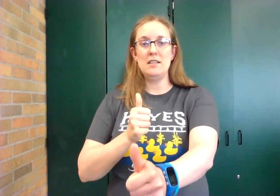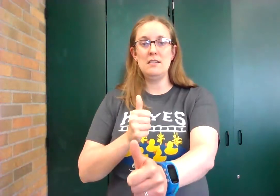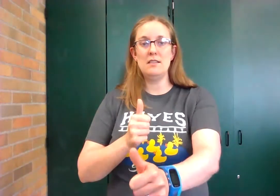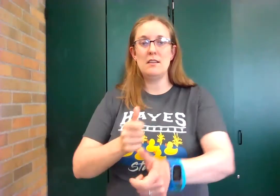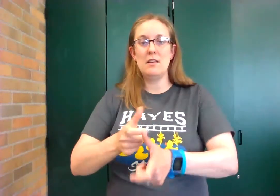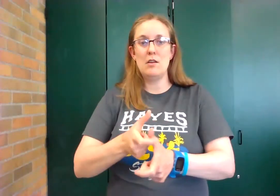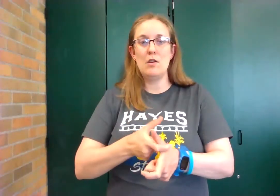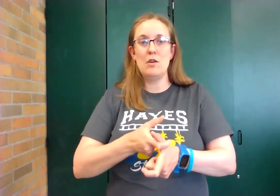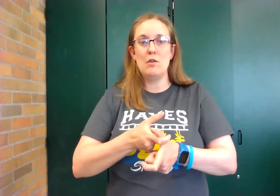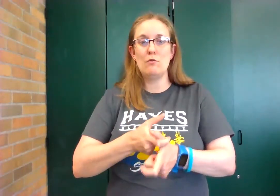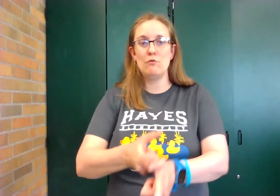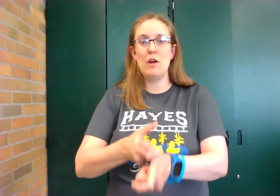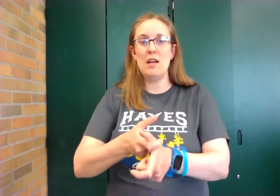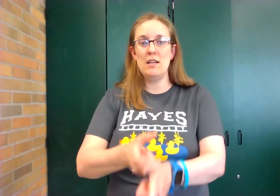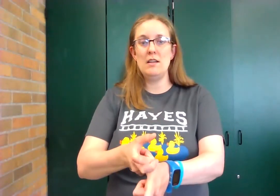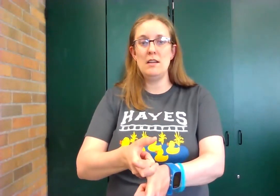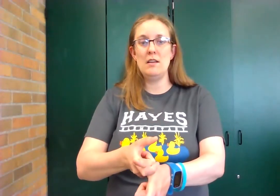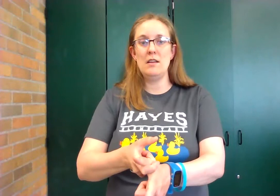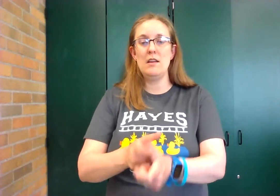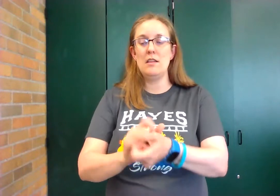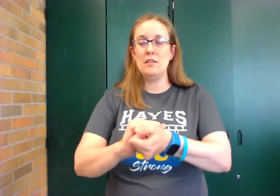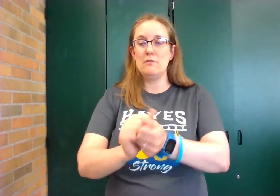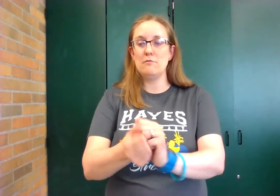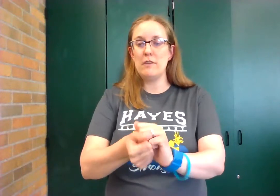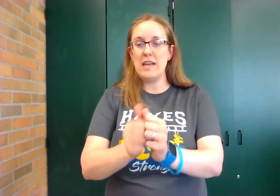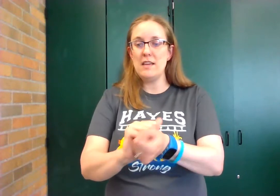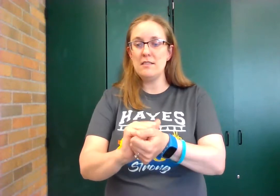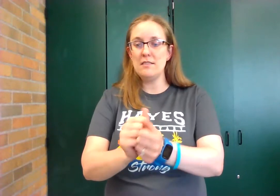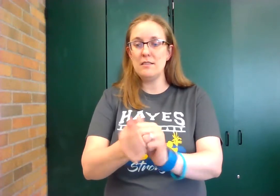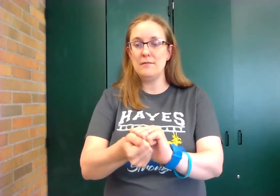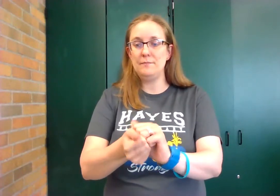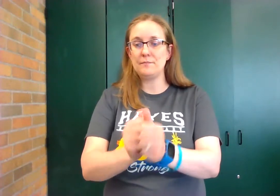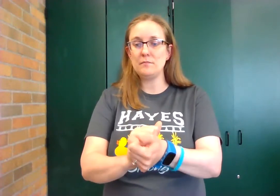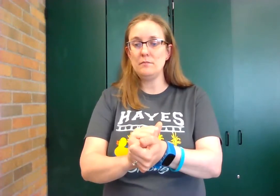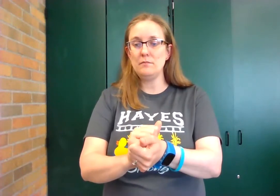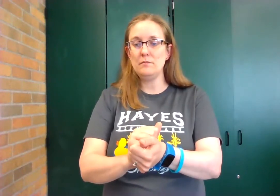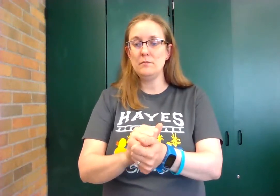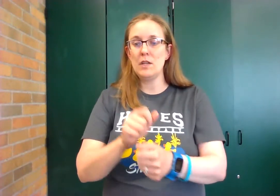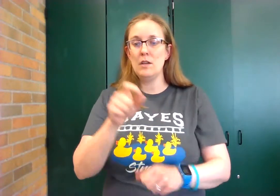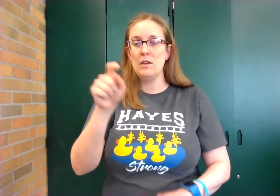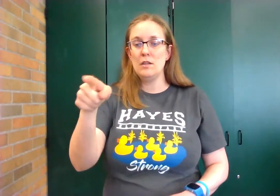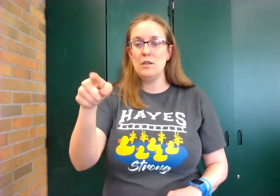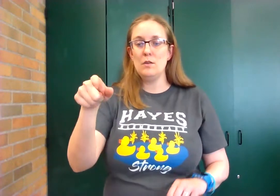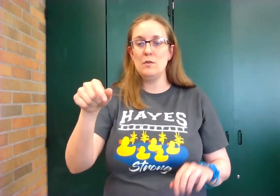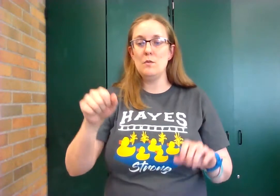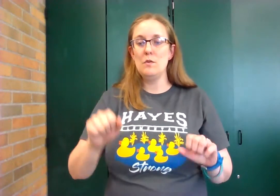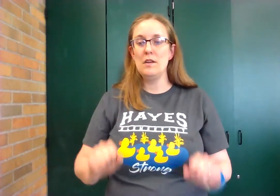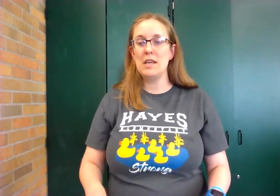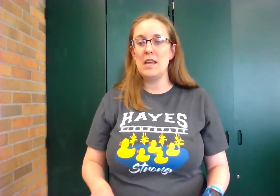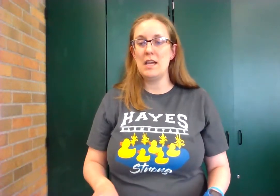run the race you can